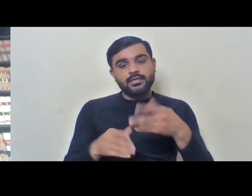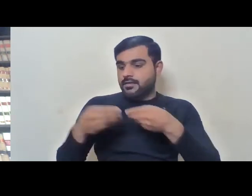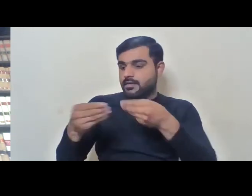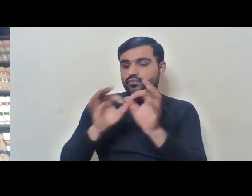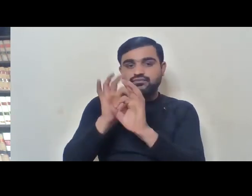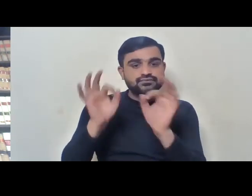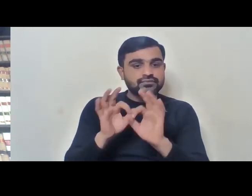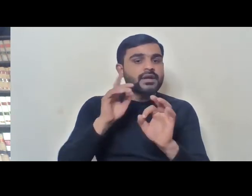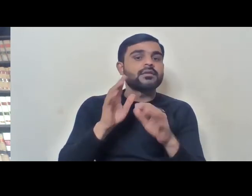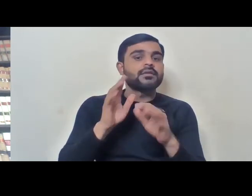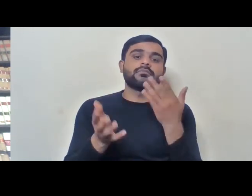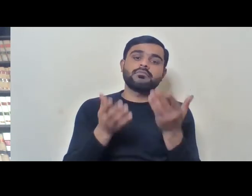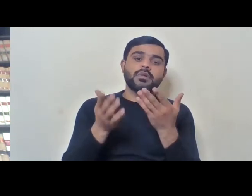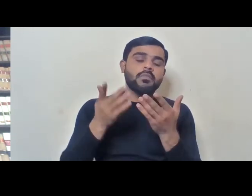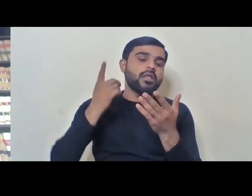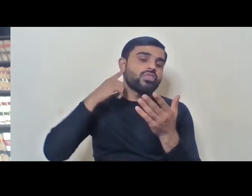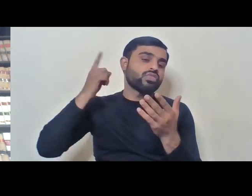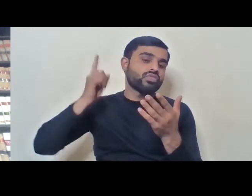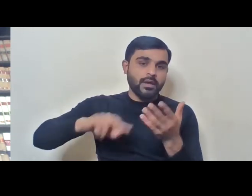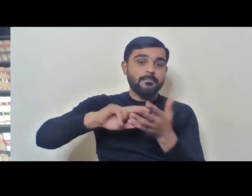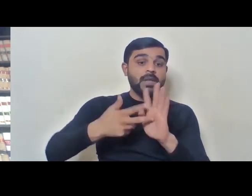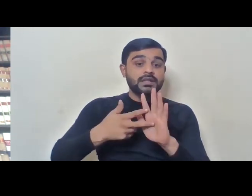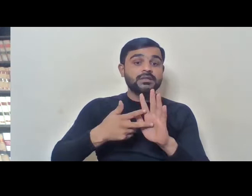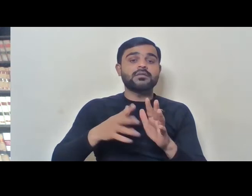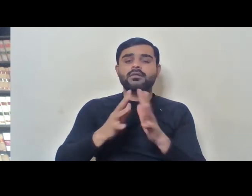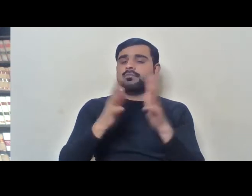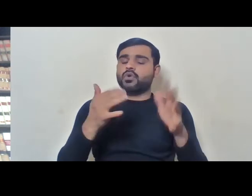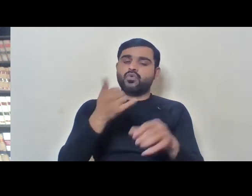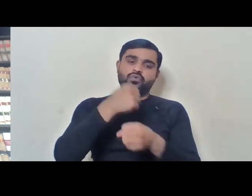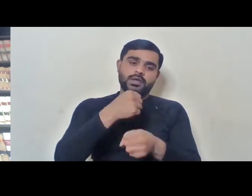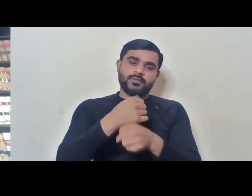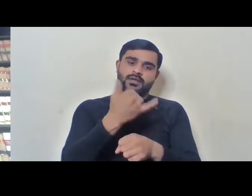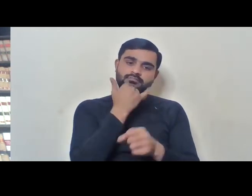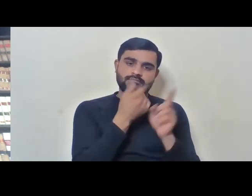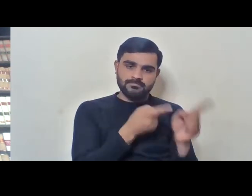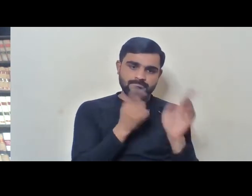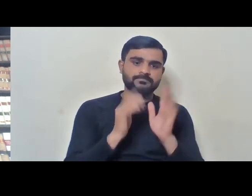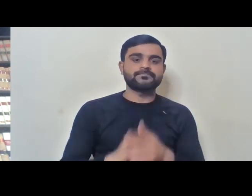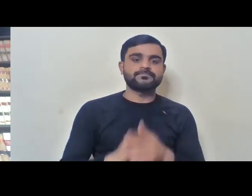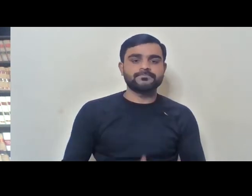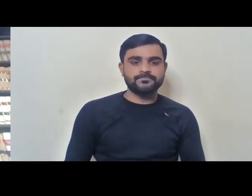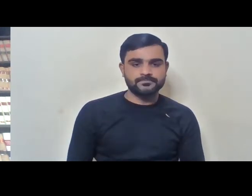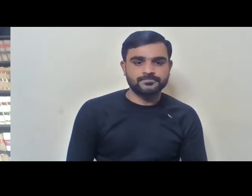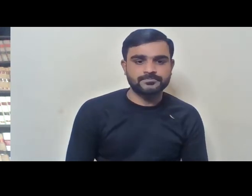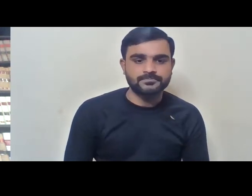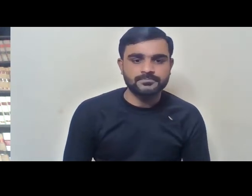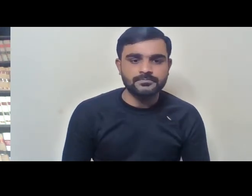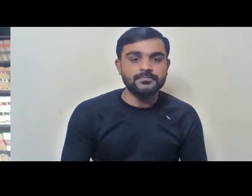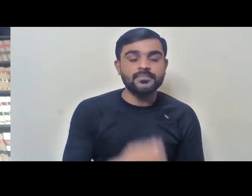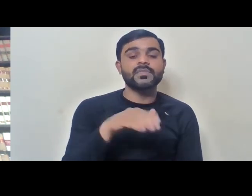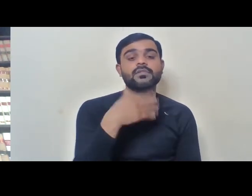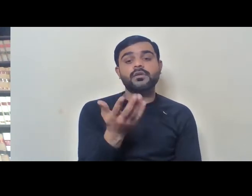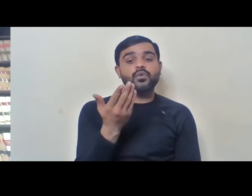non-identification, which is what a lot of government authorities were doing. Then even when